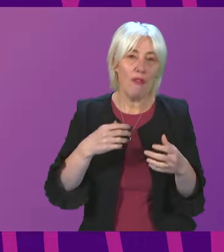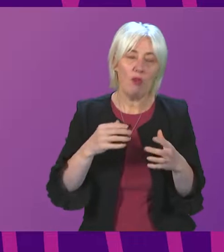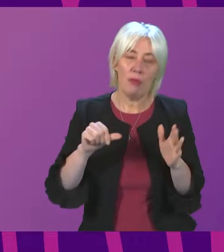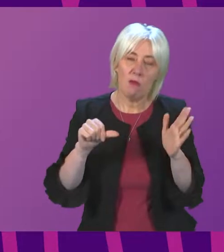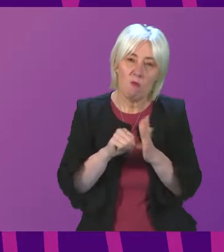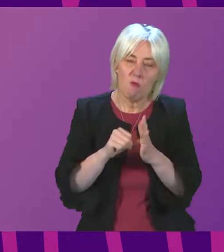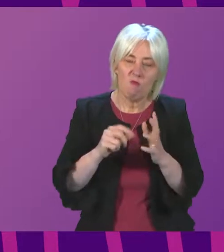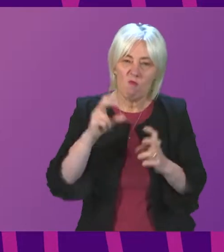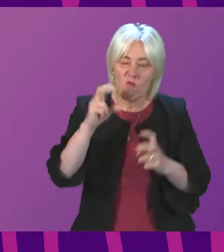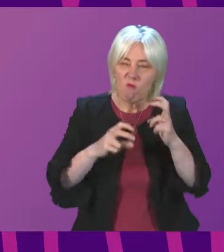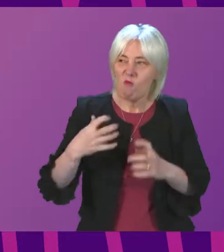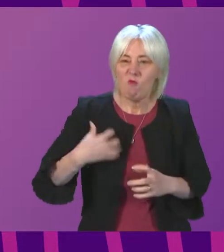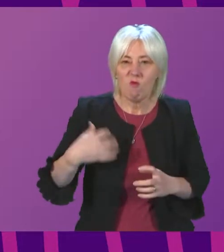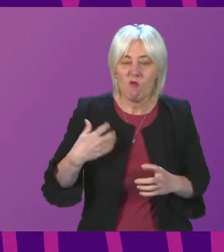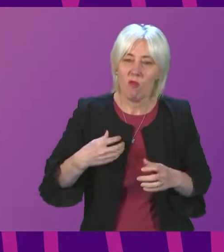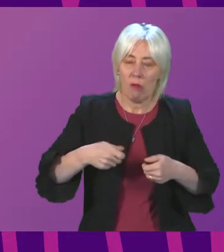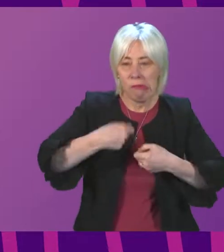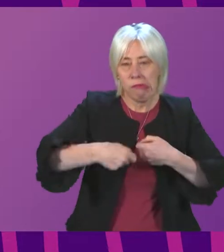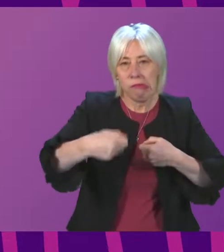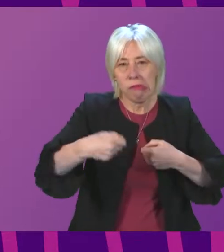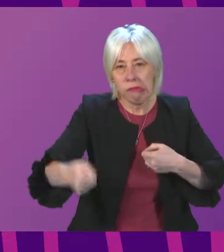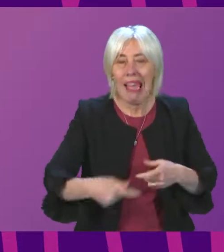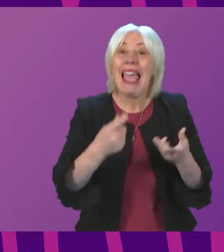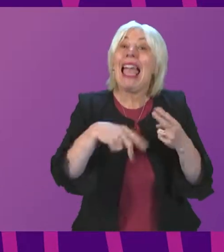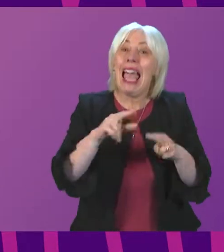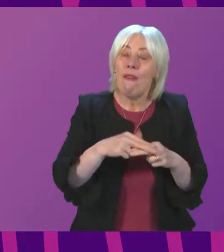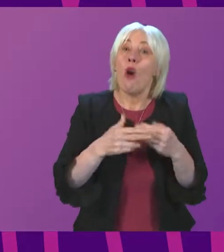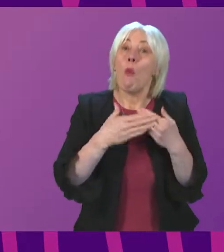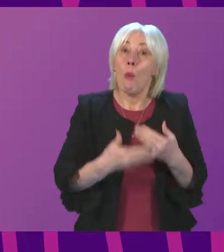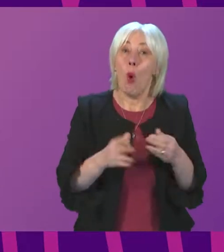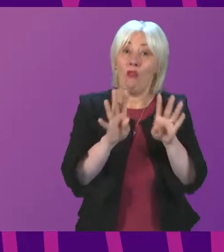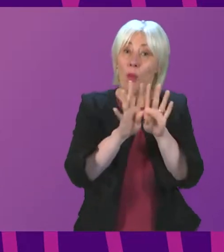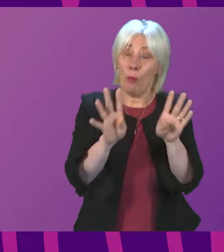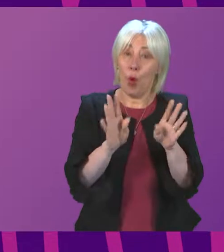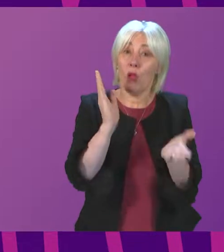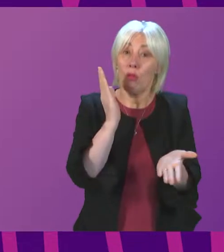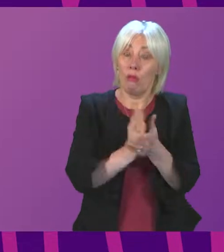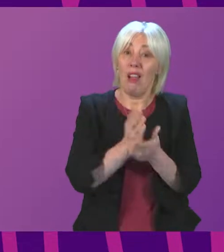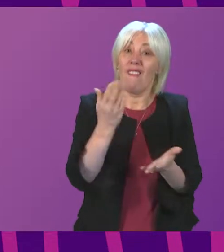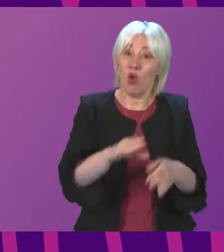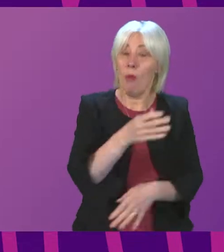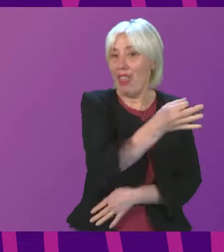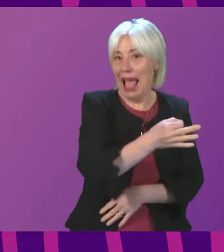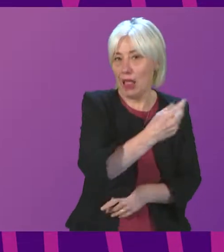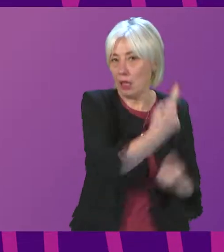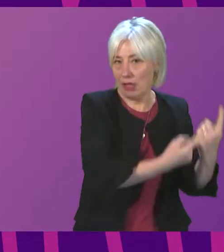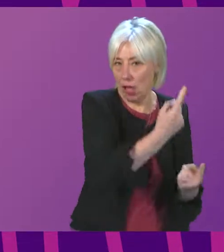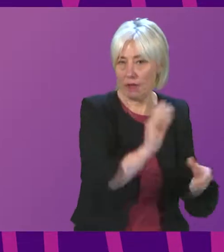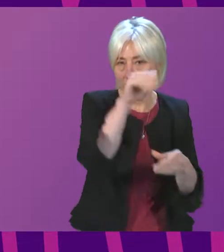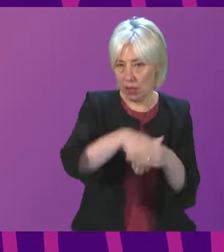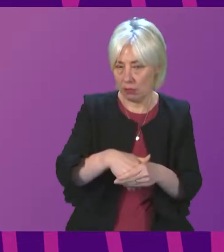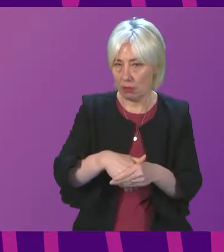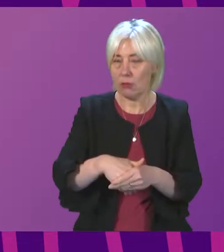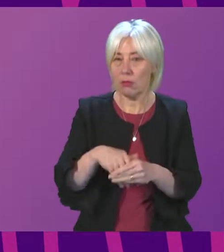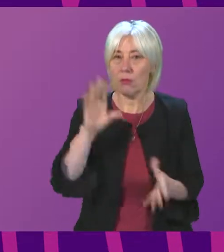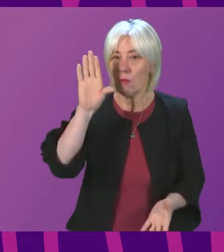and protracted if more board members of that organisation had been based in island communities. In closing, I will